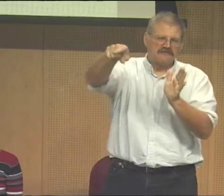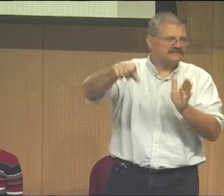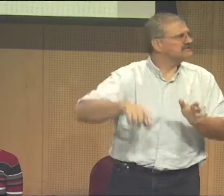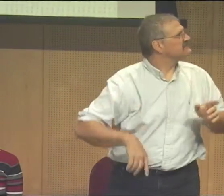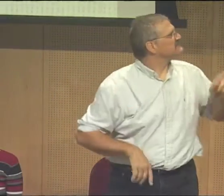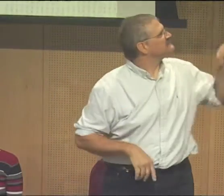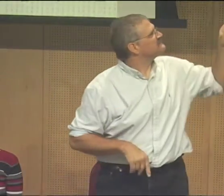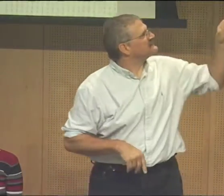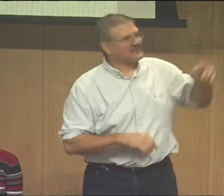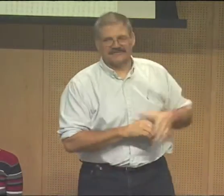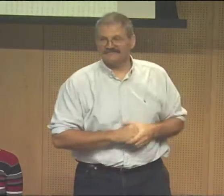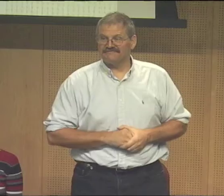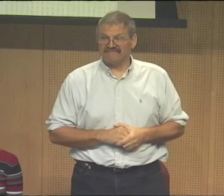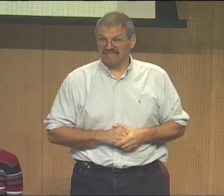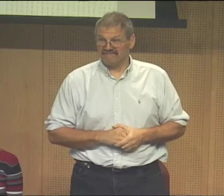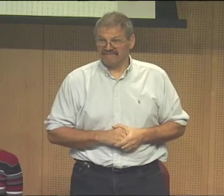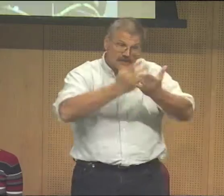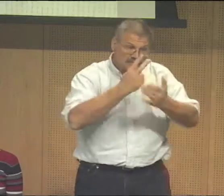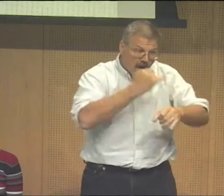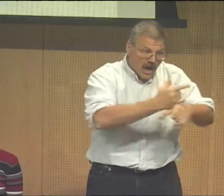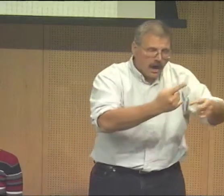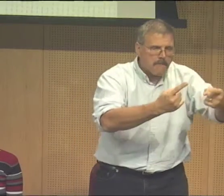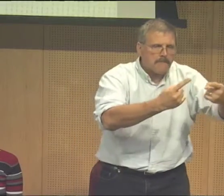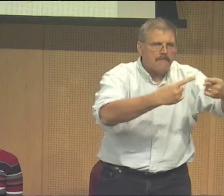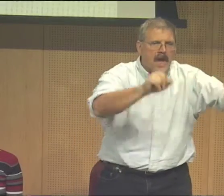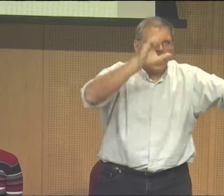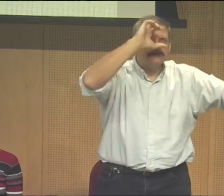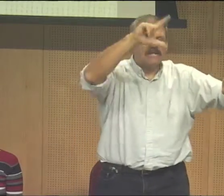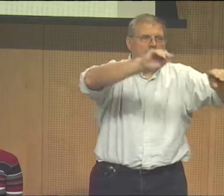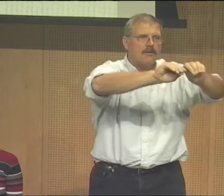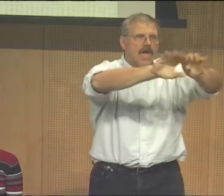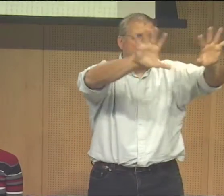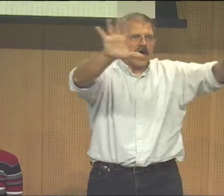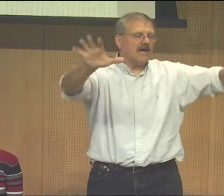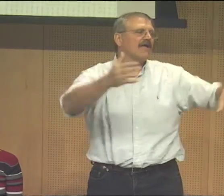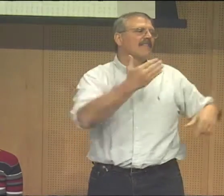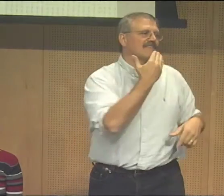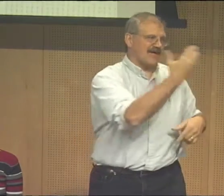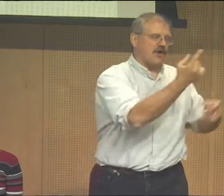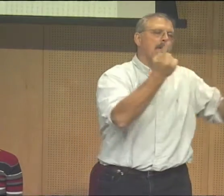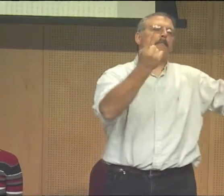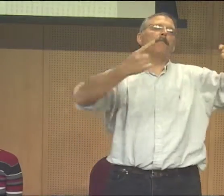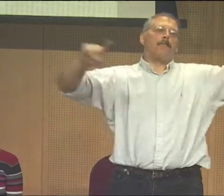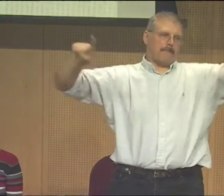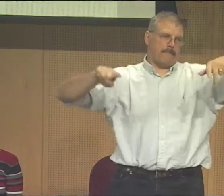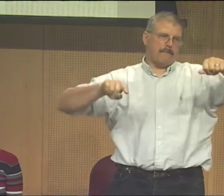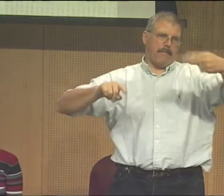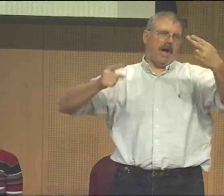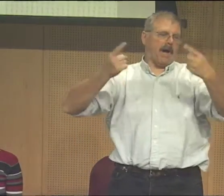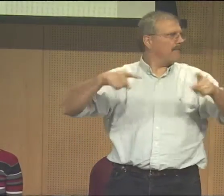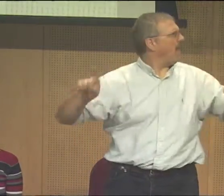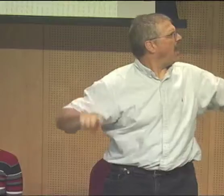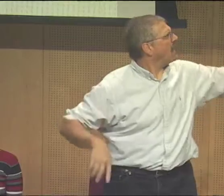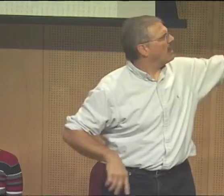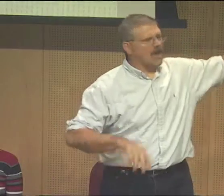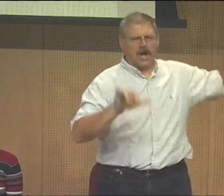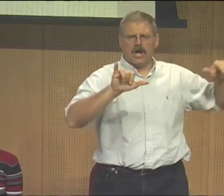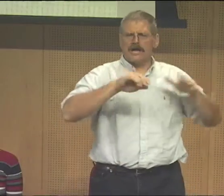Silent Scream, which you can see back at my table. Yes, there's a sign for Pa. Like when you get to the land, the promised land, whatever, there's a big sign for Pa,